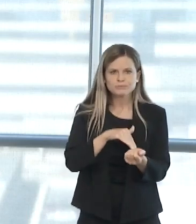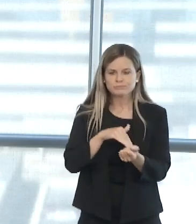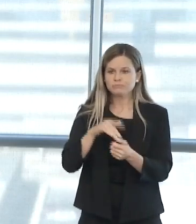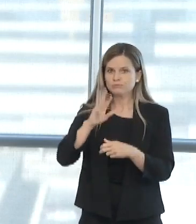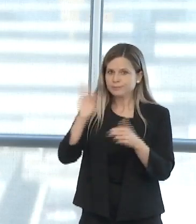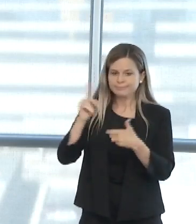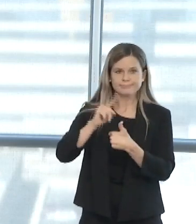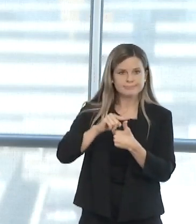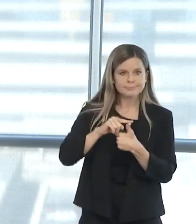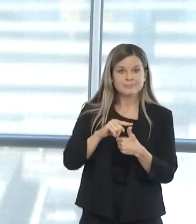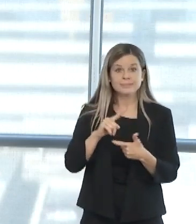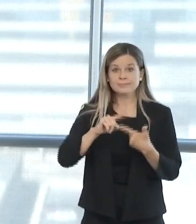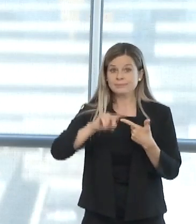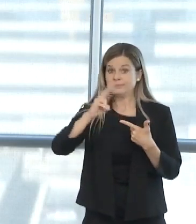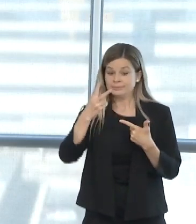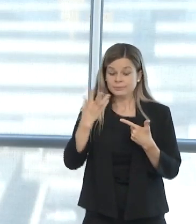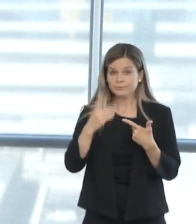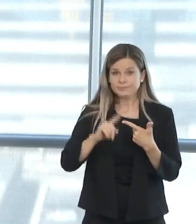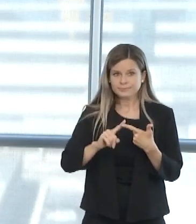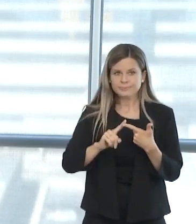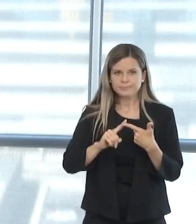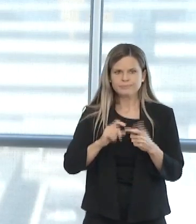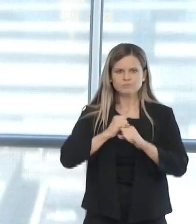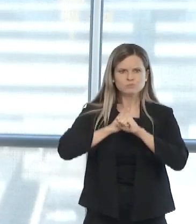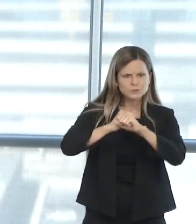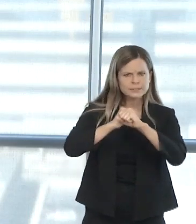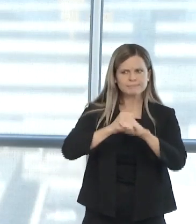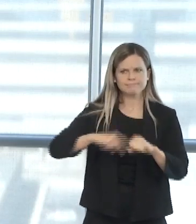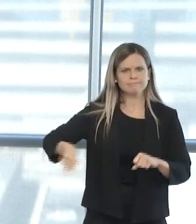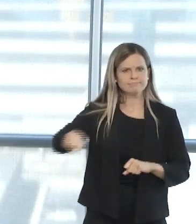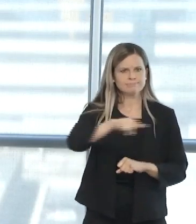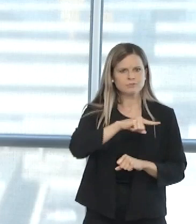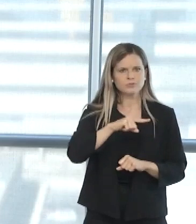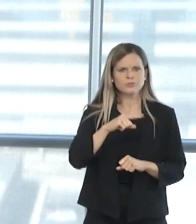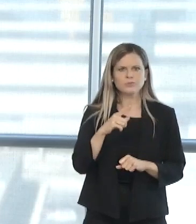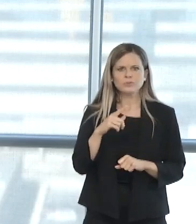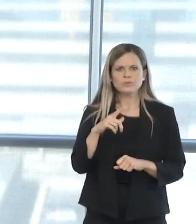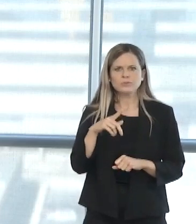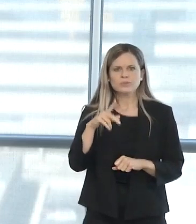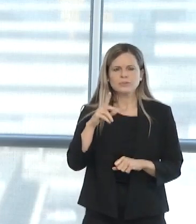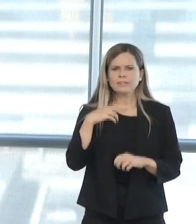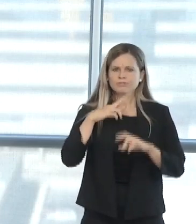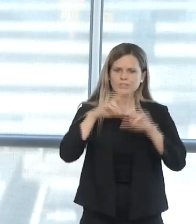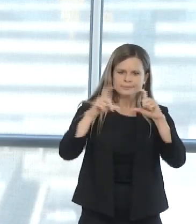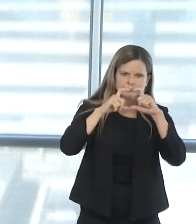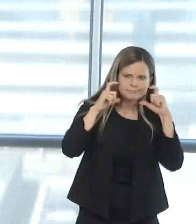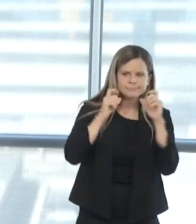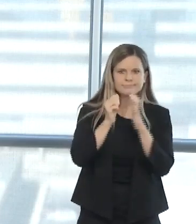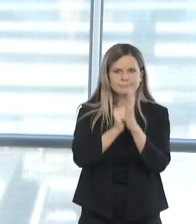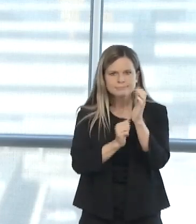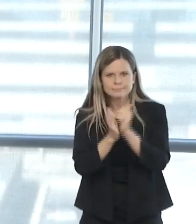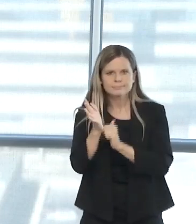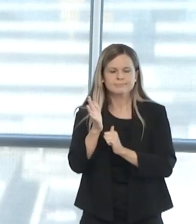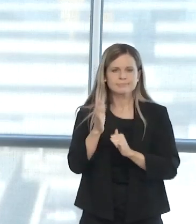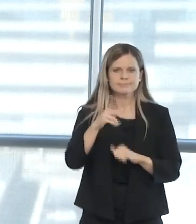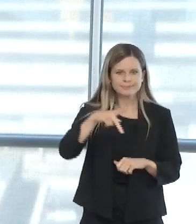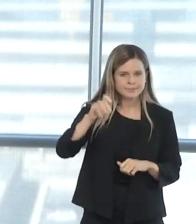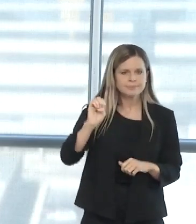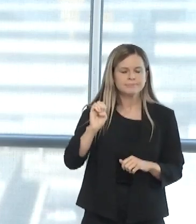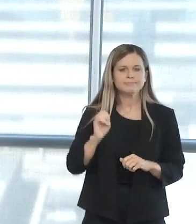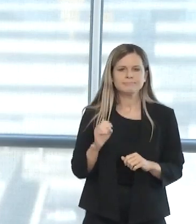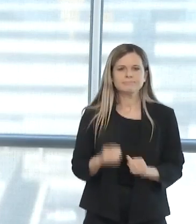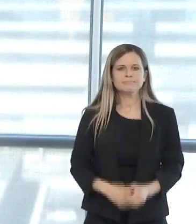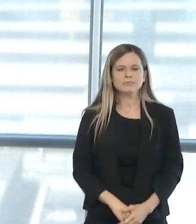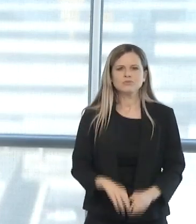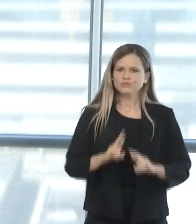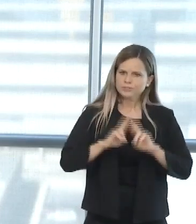secondly, to ensure the safety of our providers with necessary personal protective equipment so that they